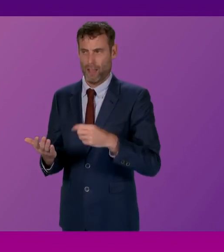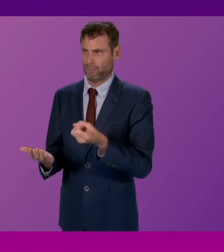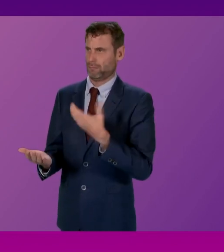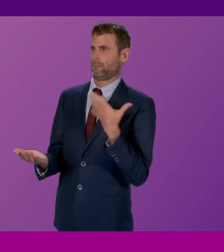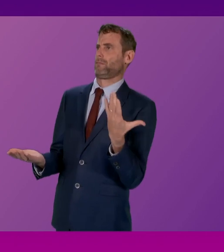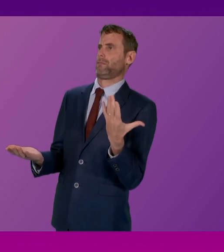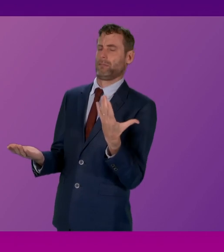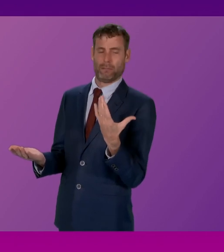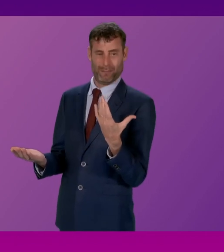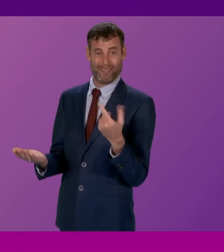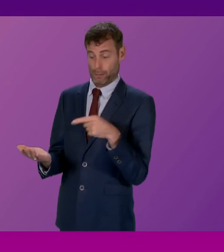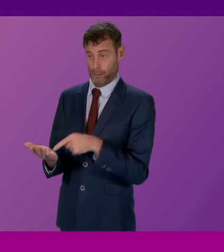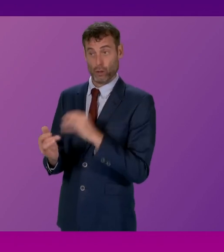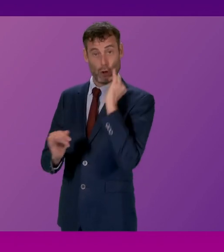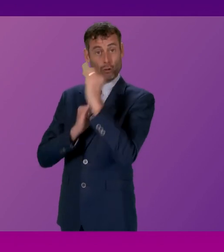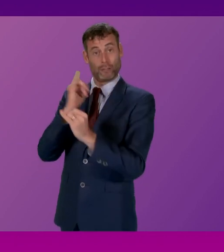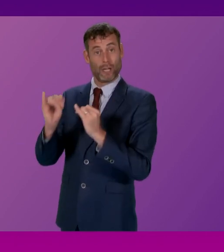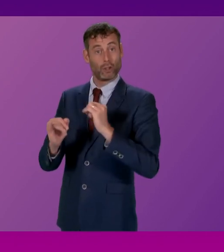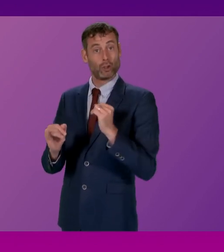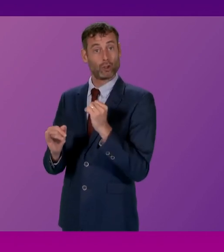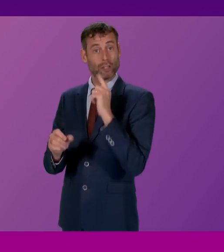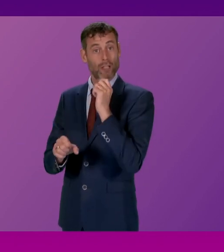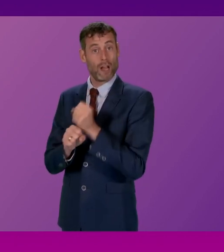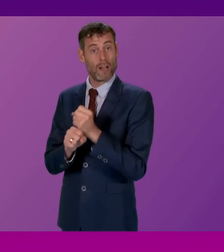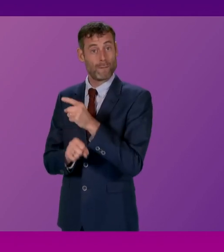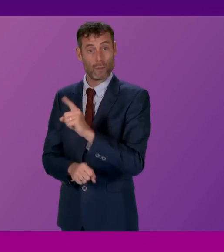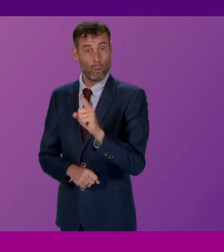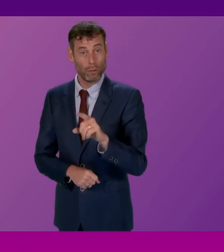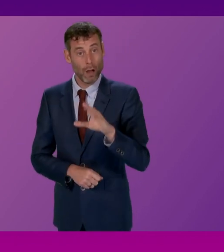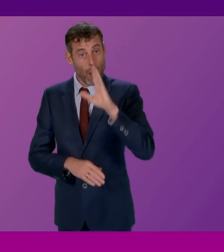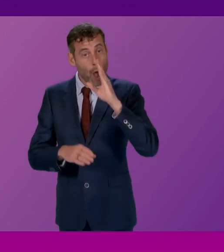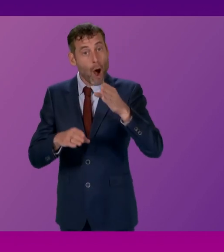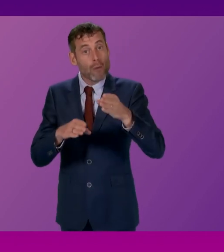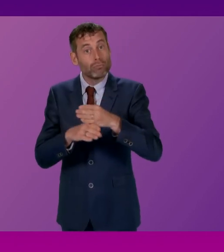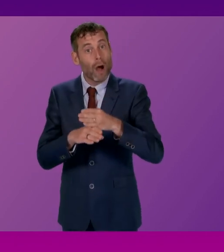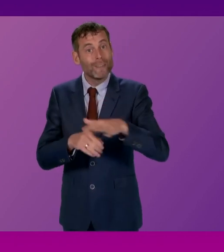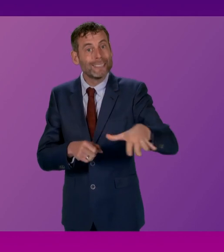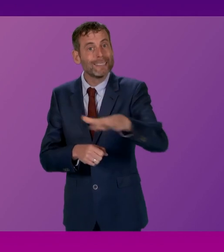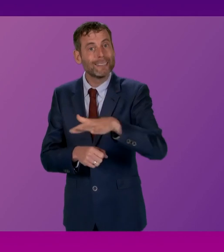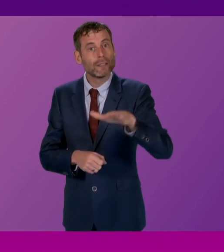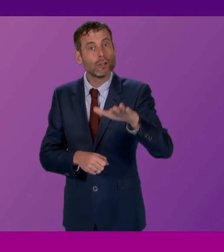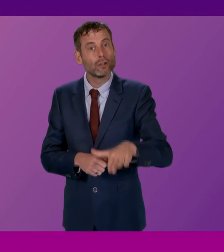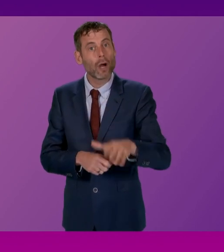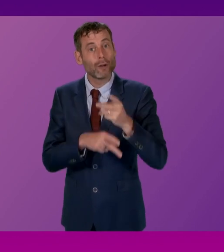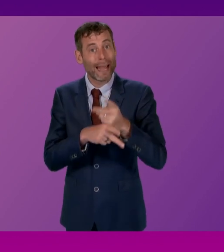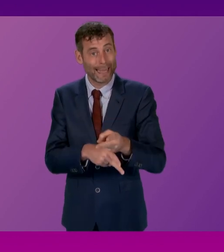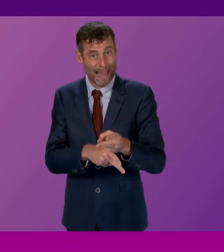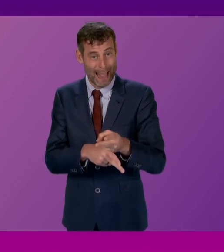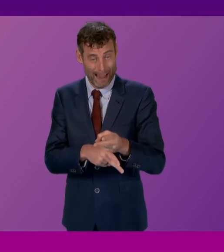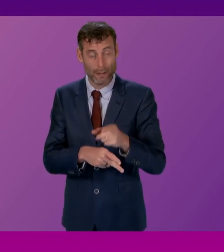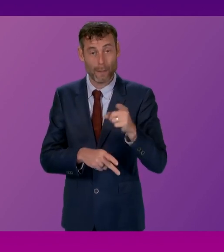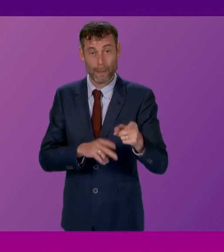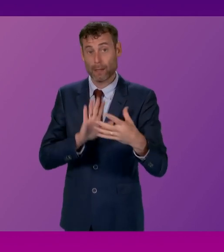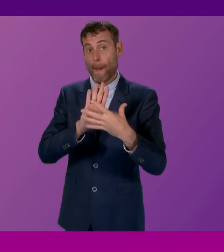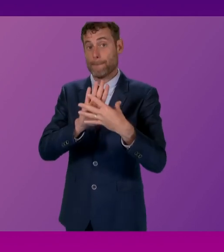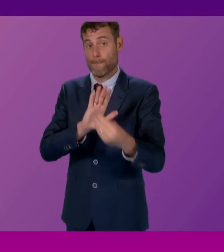that the Scottish Government ministers do, that the private sector childcare nursery model is still viable even with the proposed Scottish